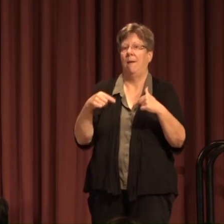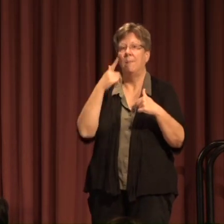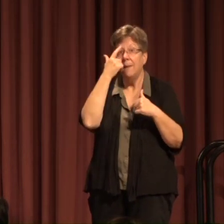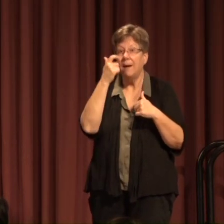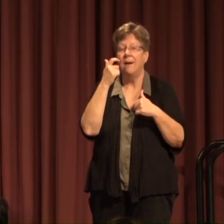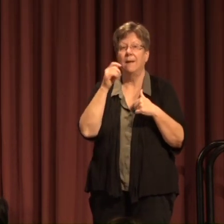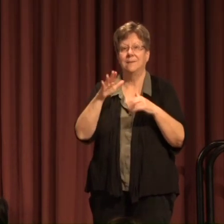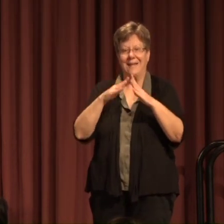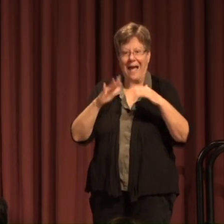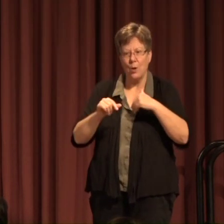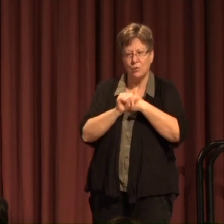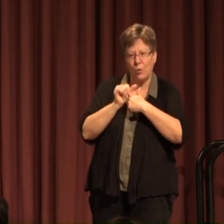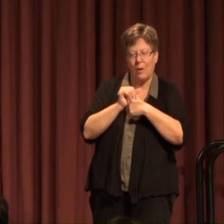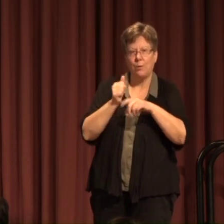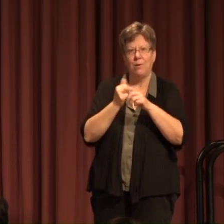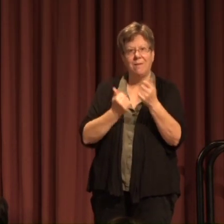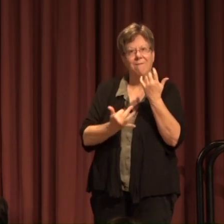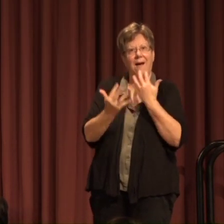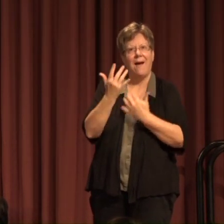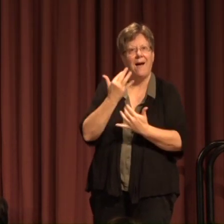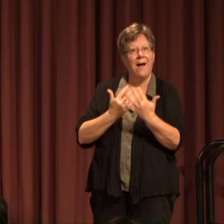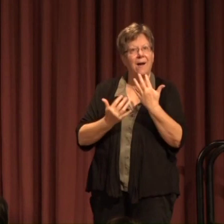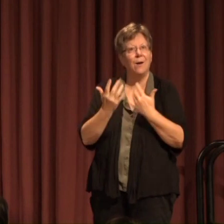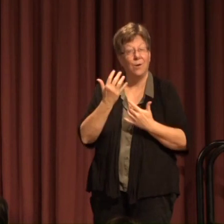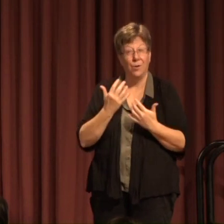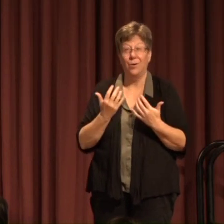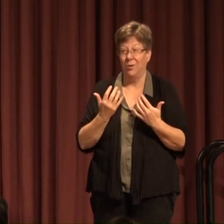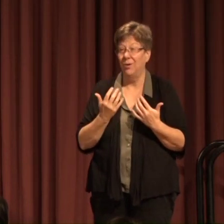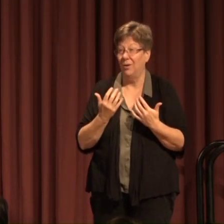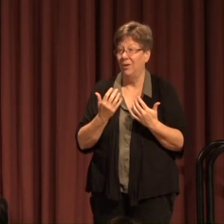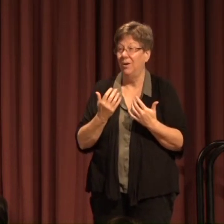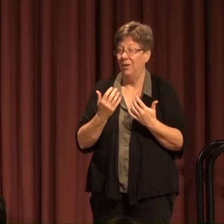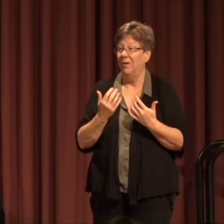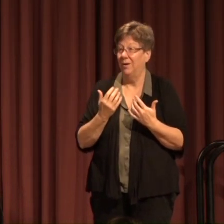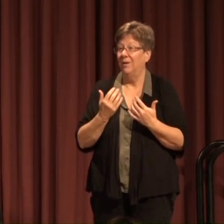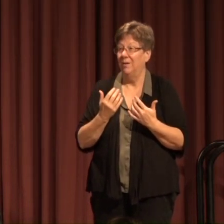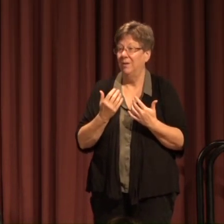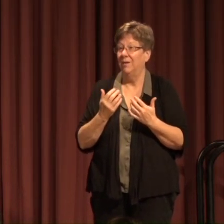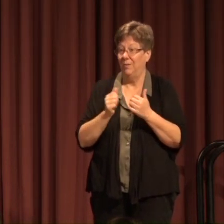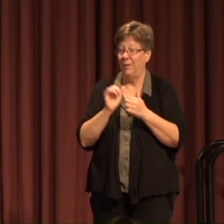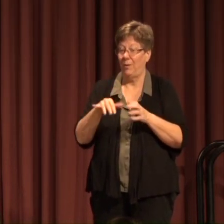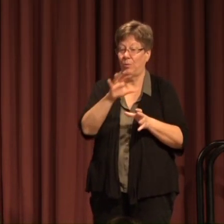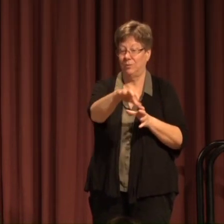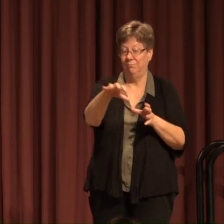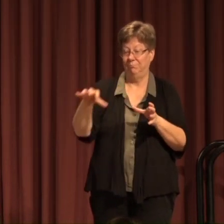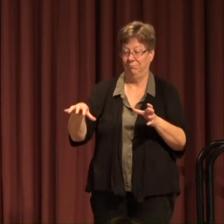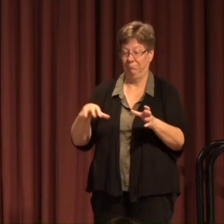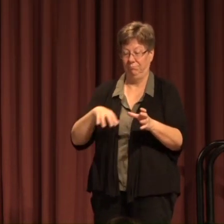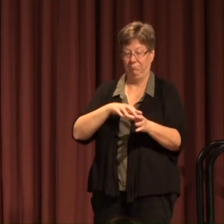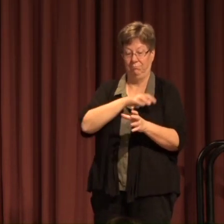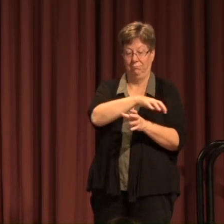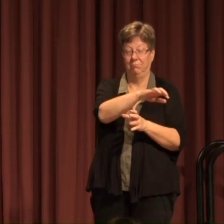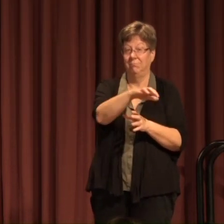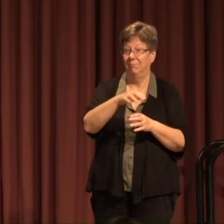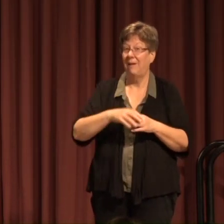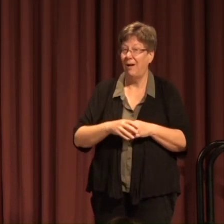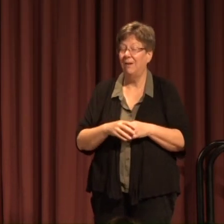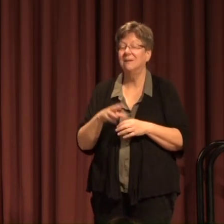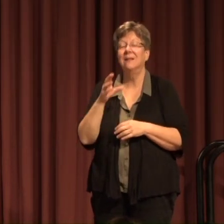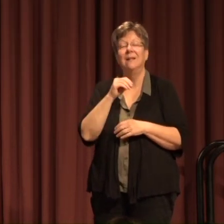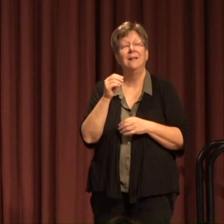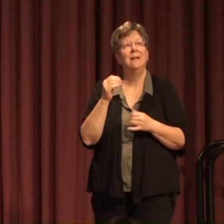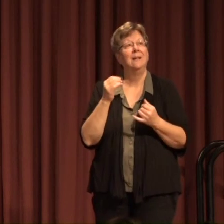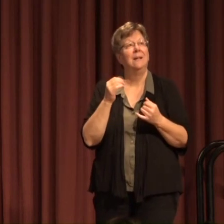To themselves Or to family members In one of those two areas Or other areas nearby And